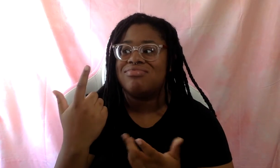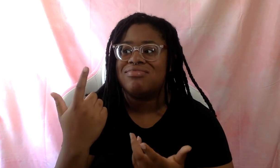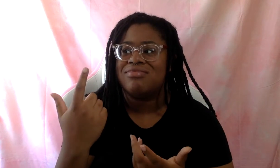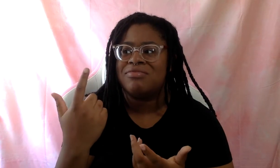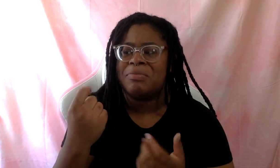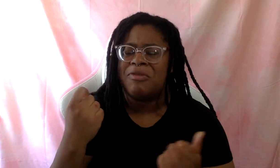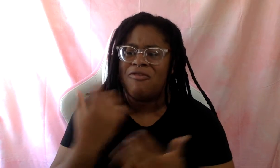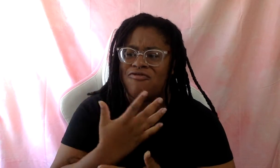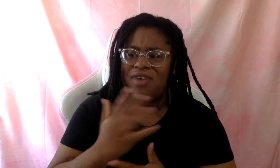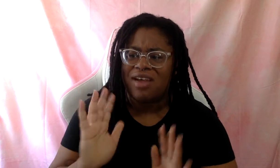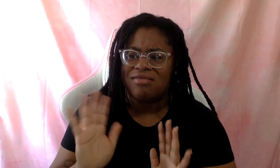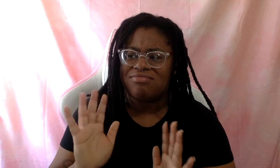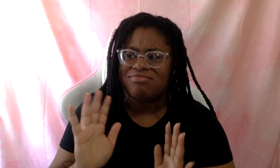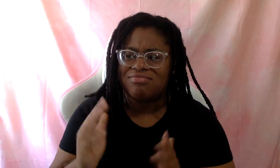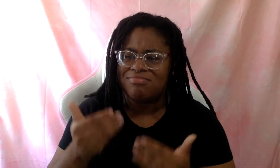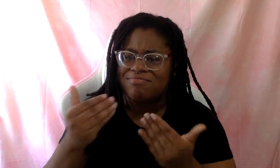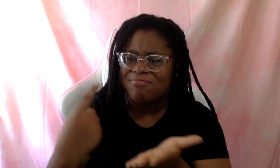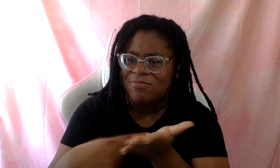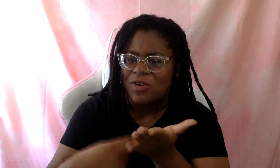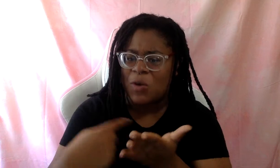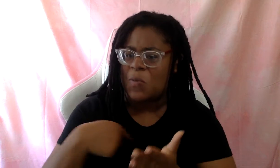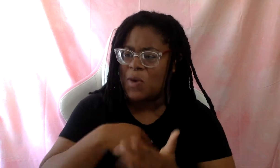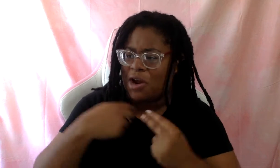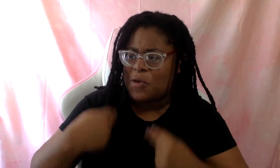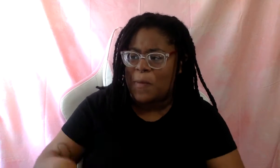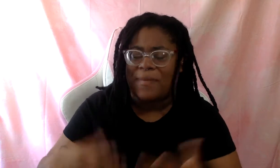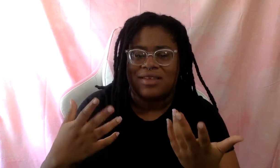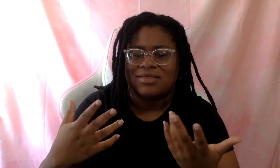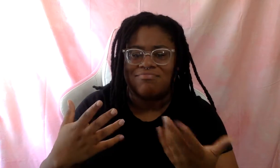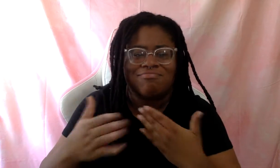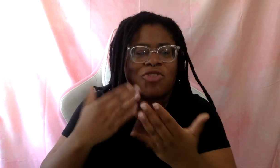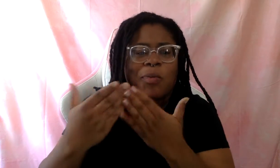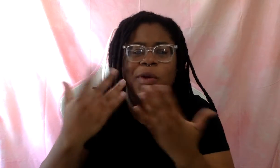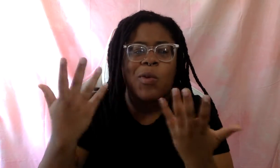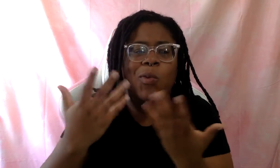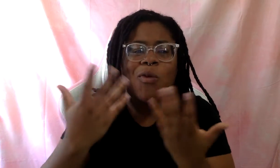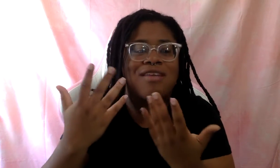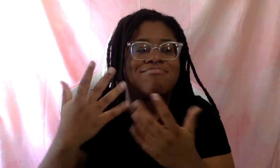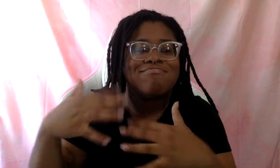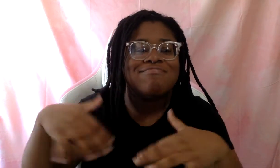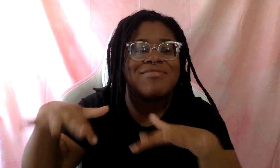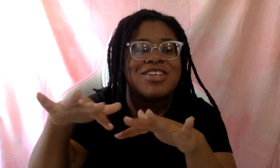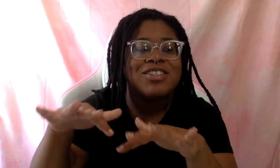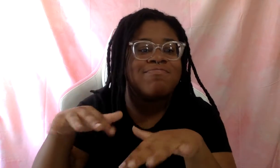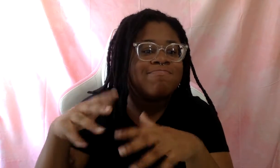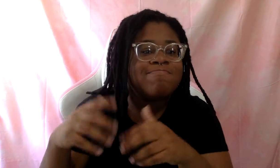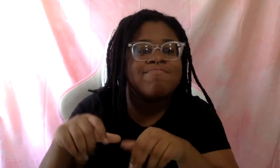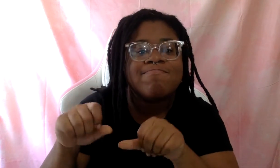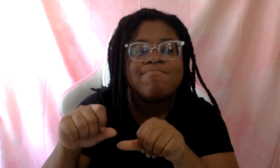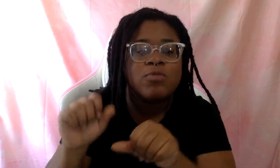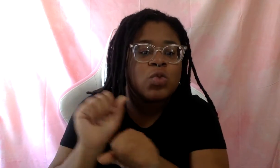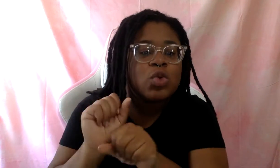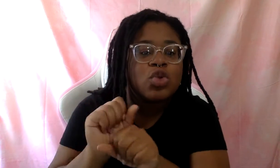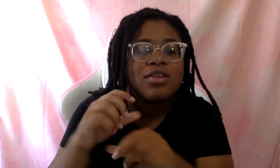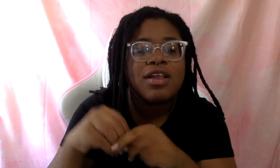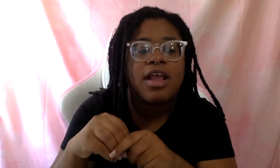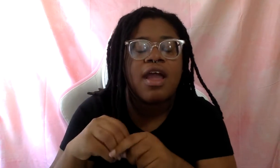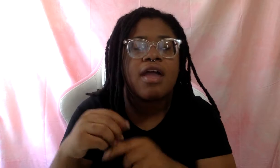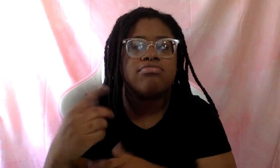any space. We are humans, regardless of what space we're in. Um, I get this question all the time. Is that appropriate